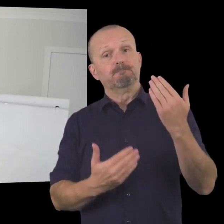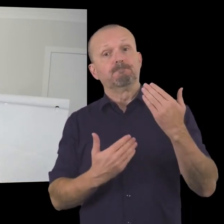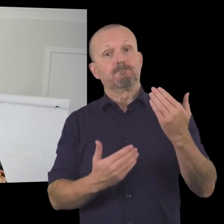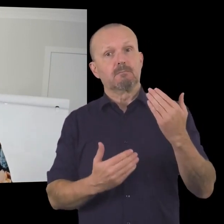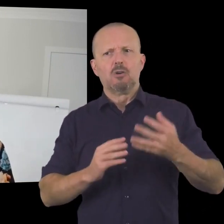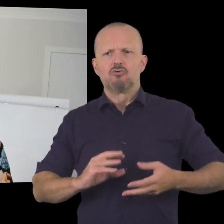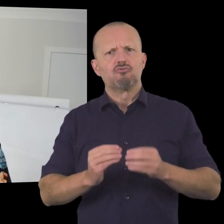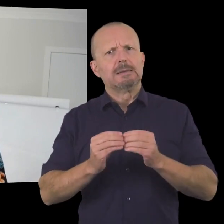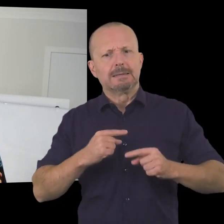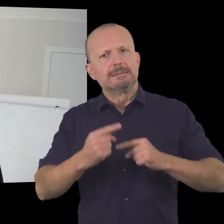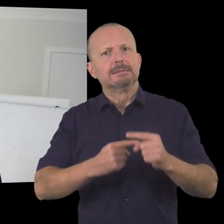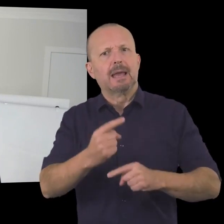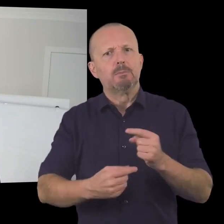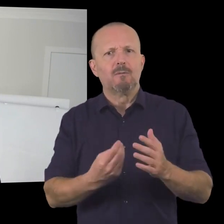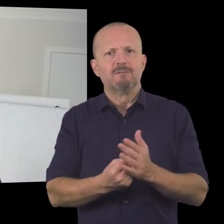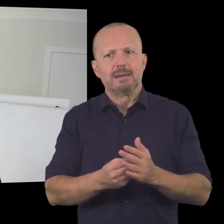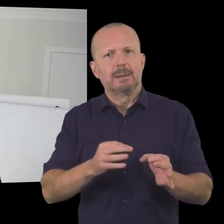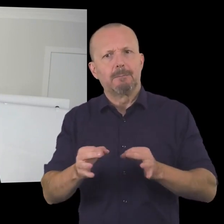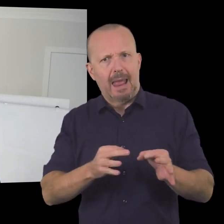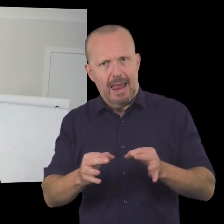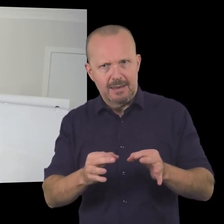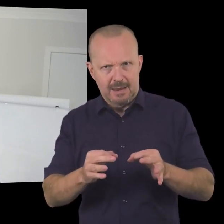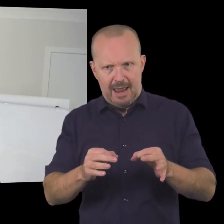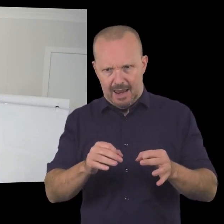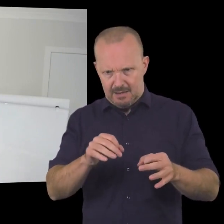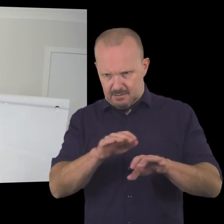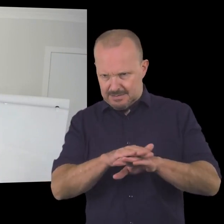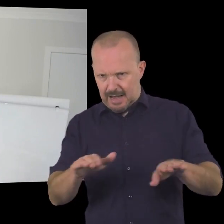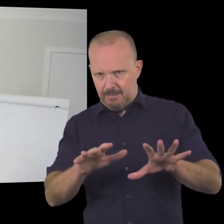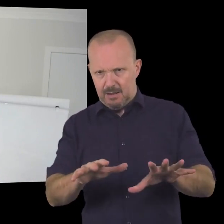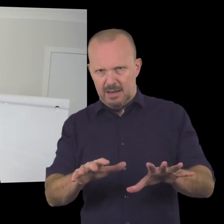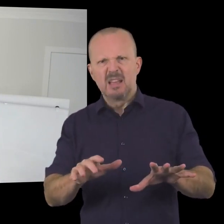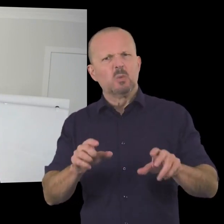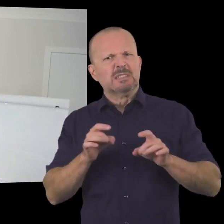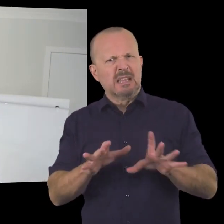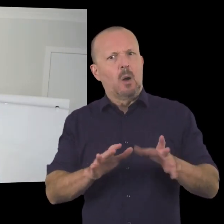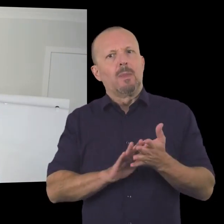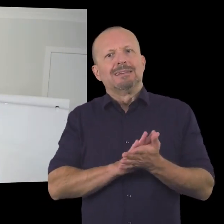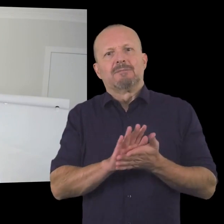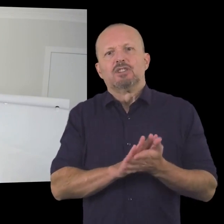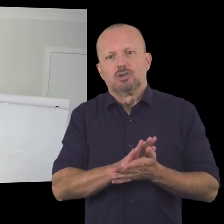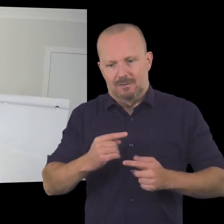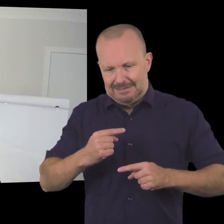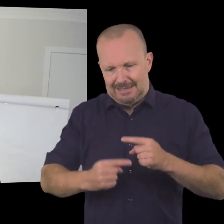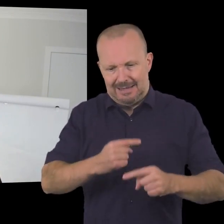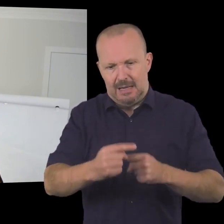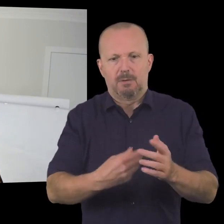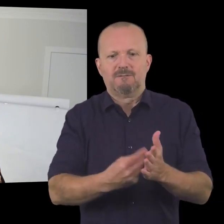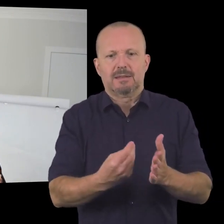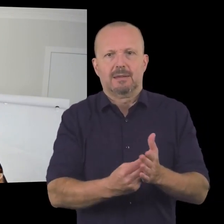with our session creating a sustainable funding plan working towards a stable table is with a definition of sustainable funding